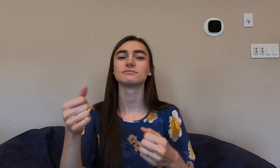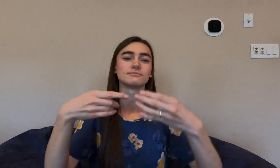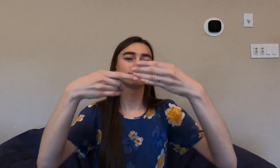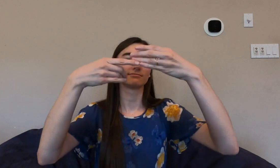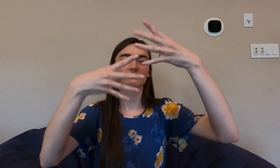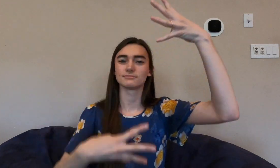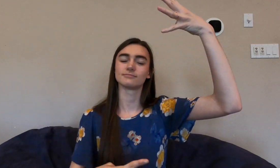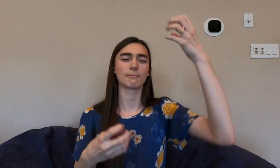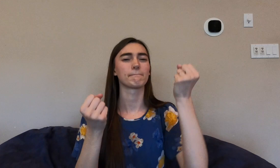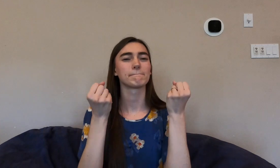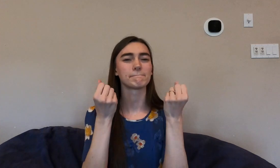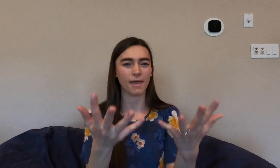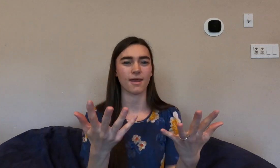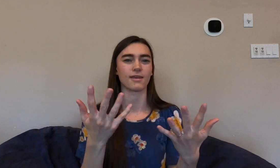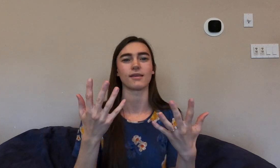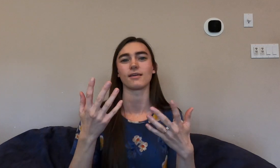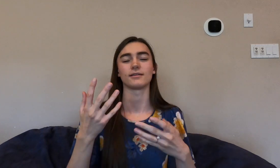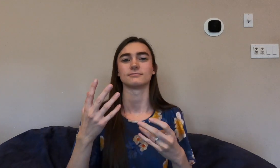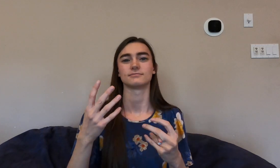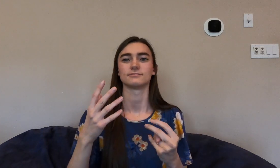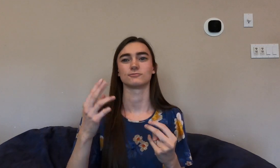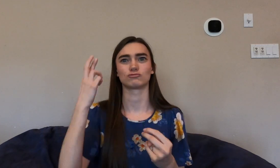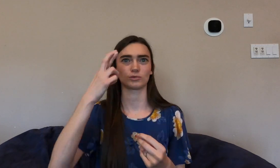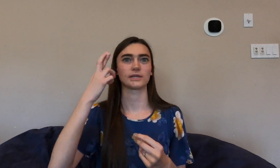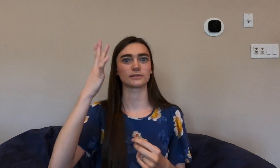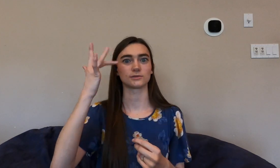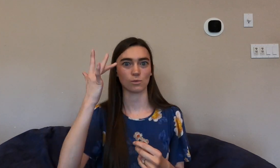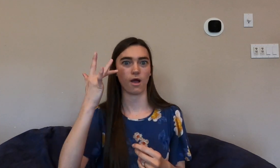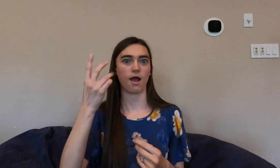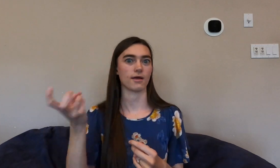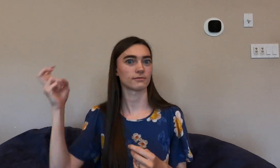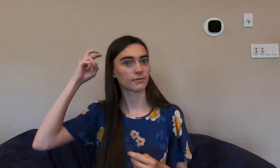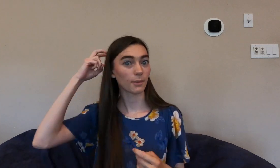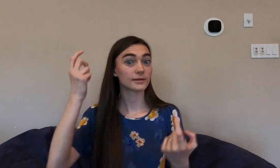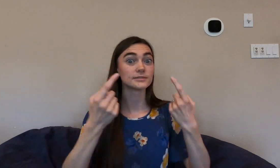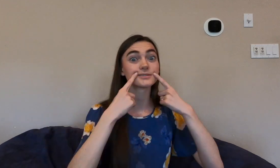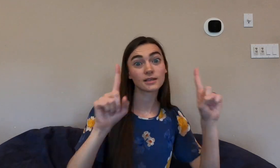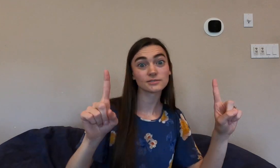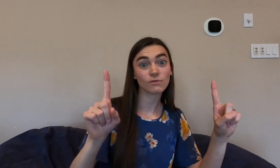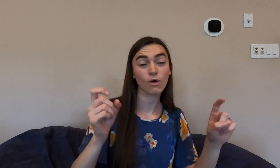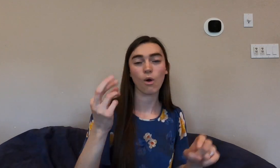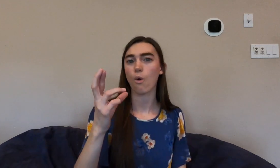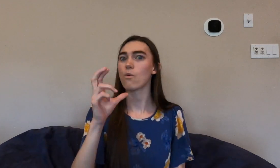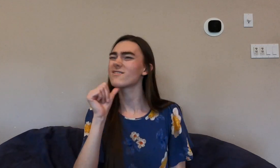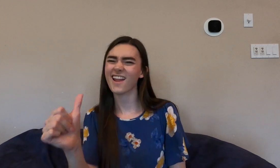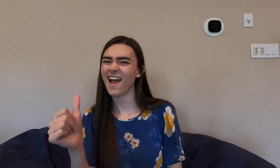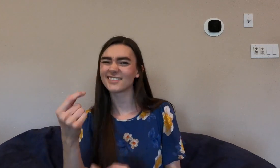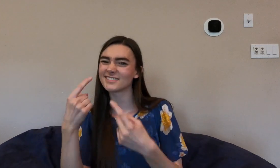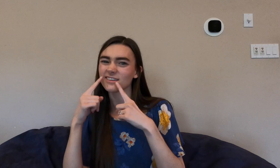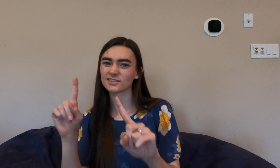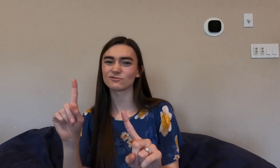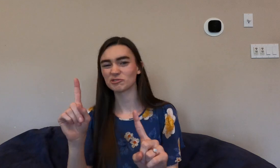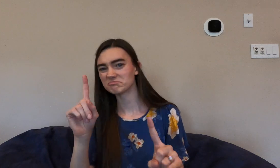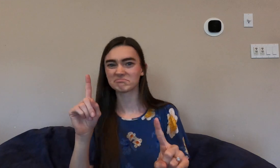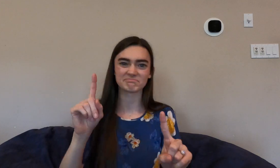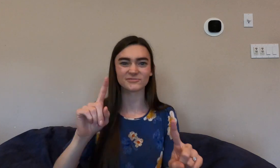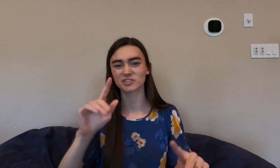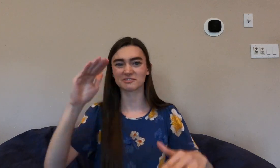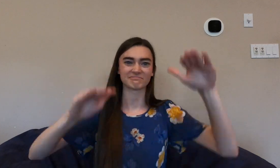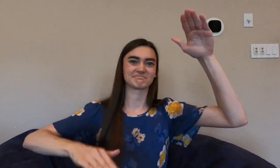or not, there's many different reasons why the cochlear implant is successful or not as successful.